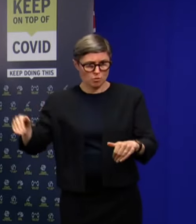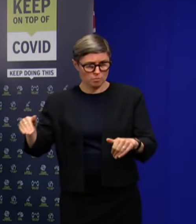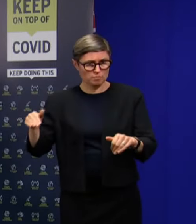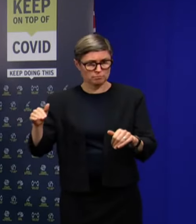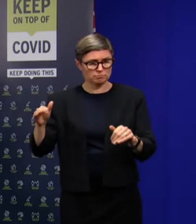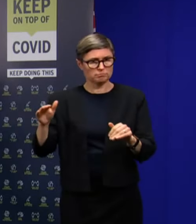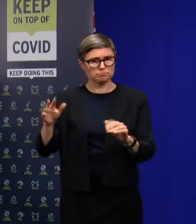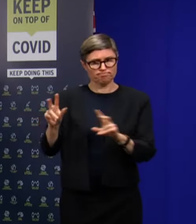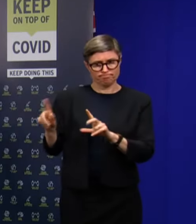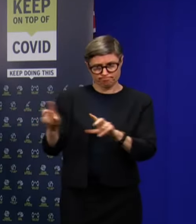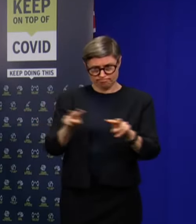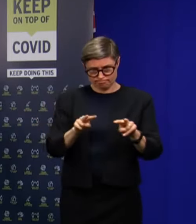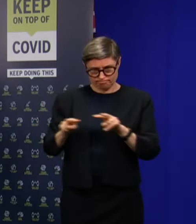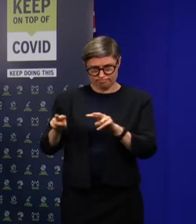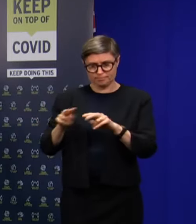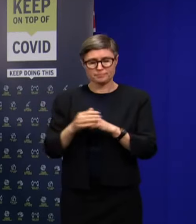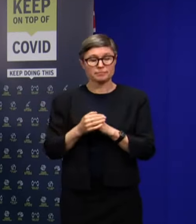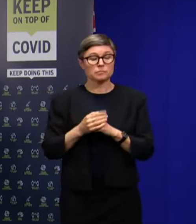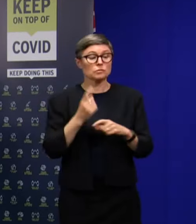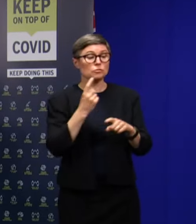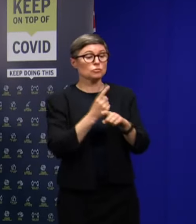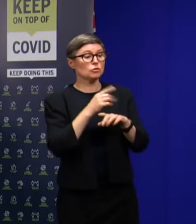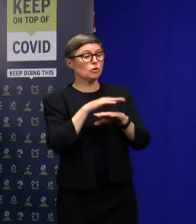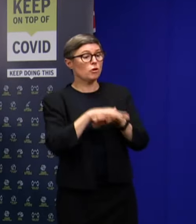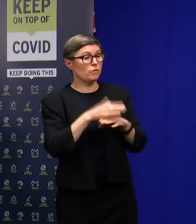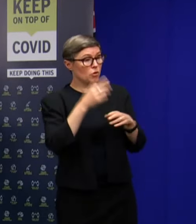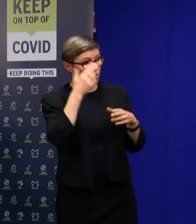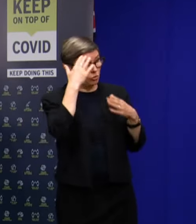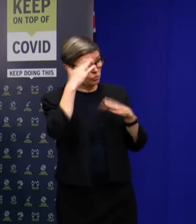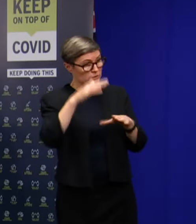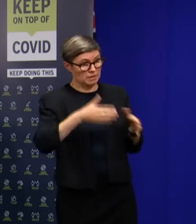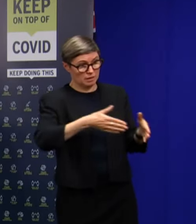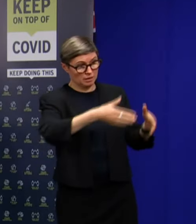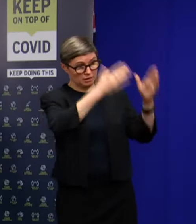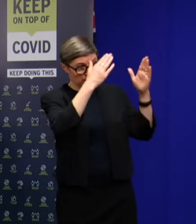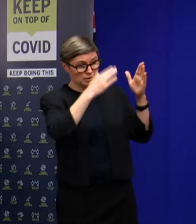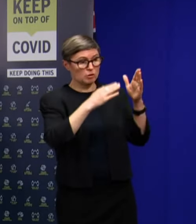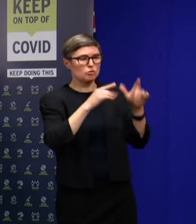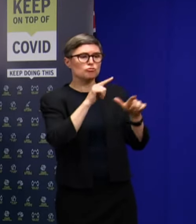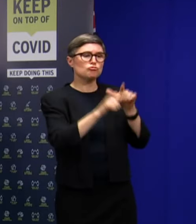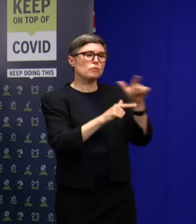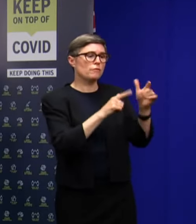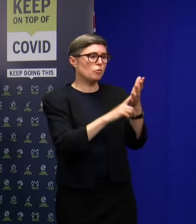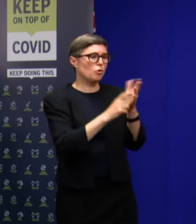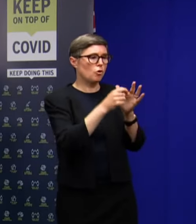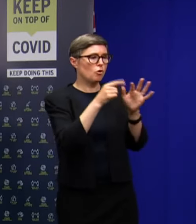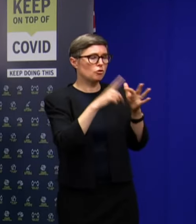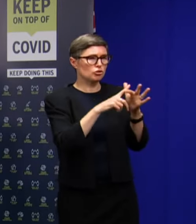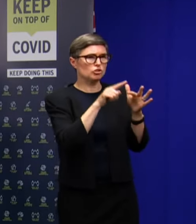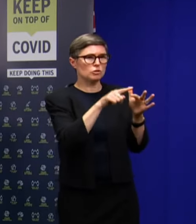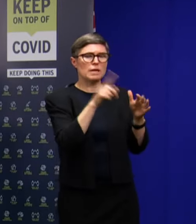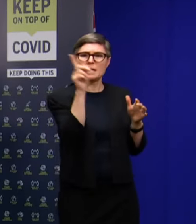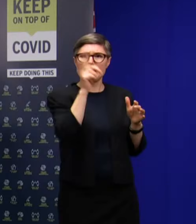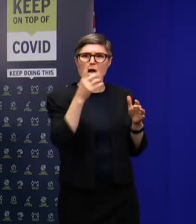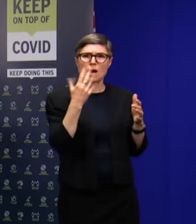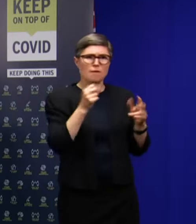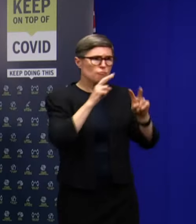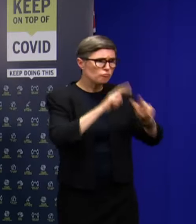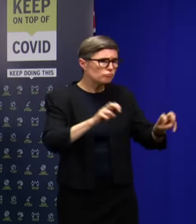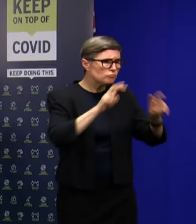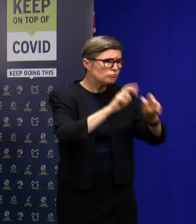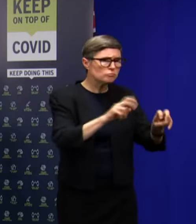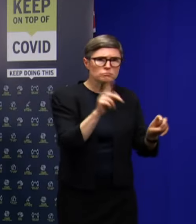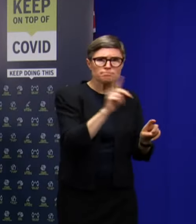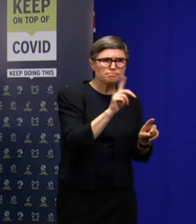with the Travelodge Hotel, the review is underway at the moment. Obviously, we need to understand as best we